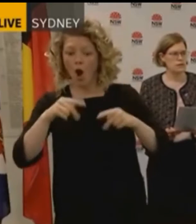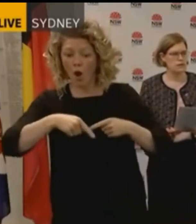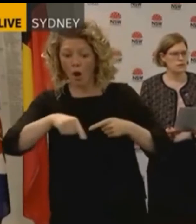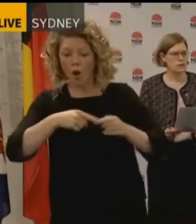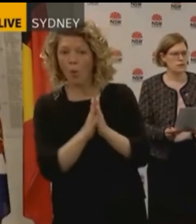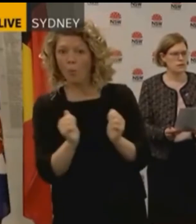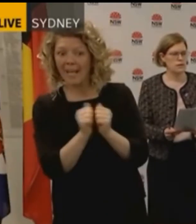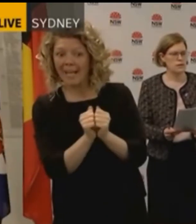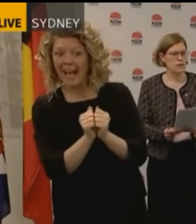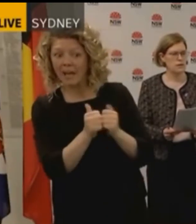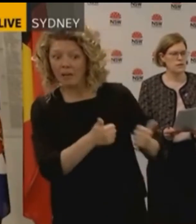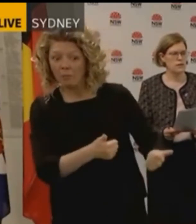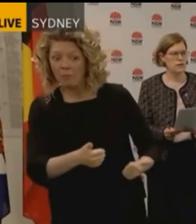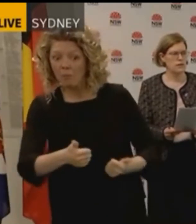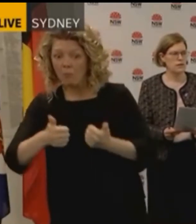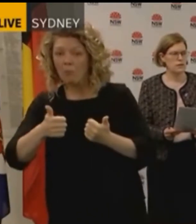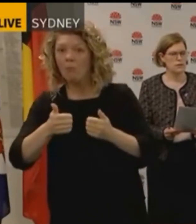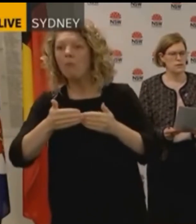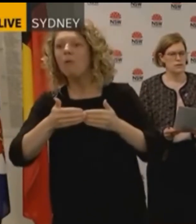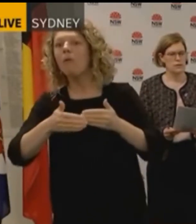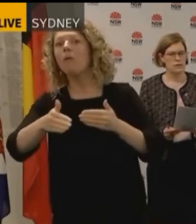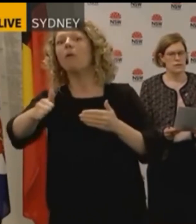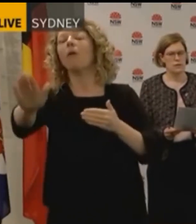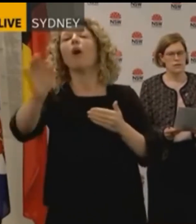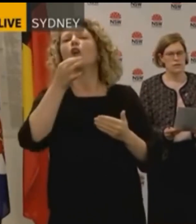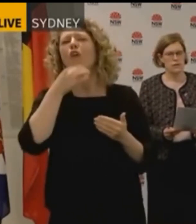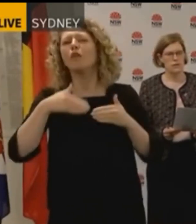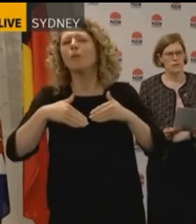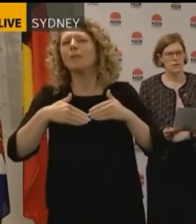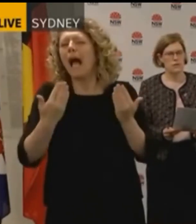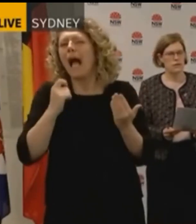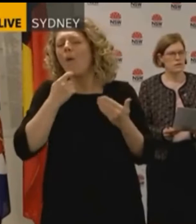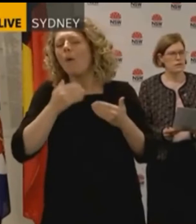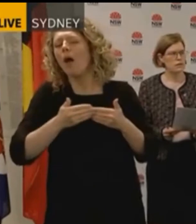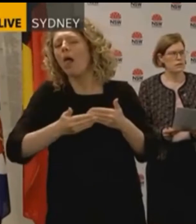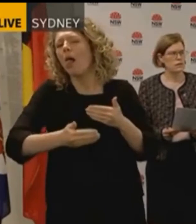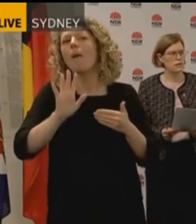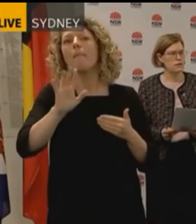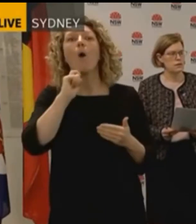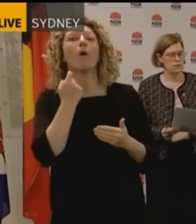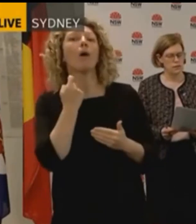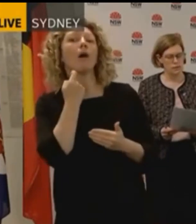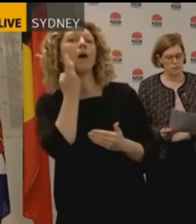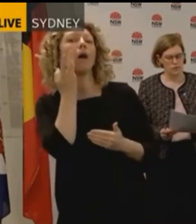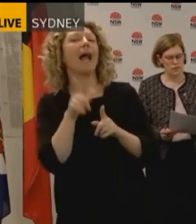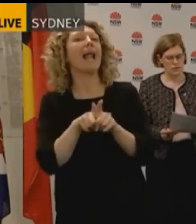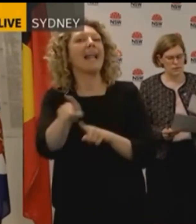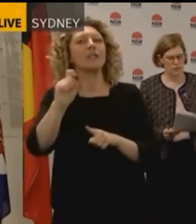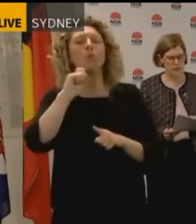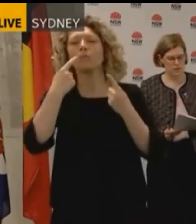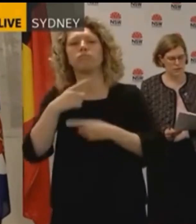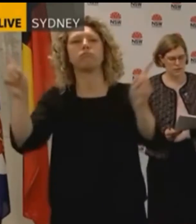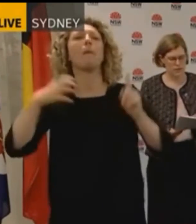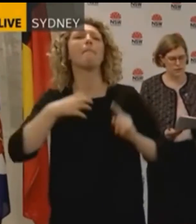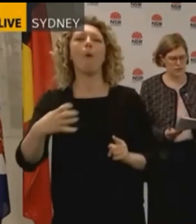easing of restrictions next week but that will depend on how the case numbers go in the next few days. We did hold off on those we were hoping to make some announcements yesterday